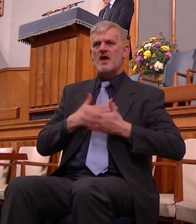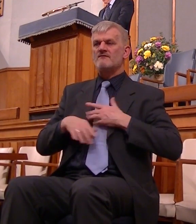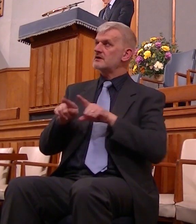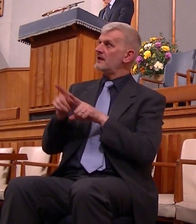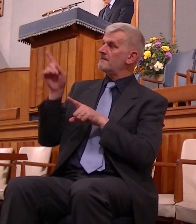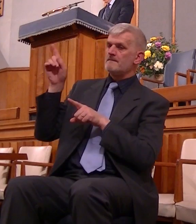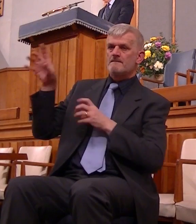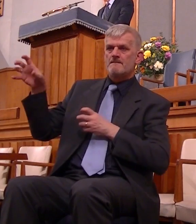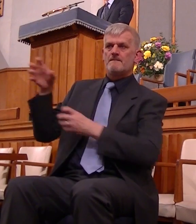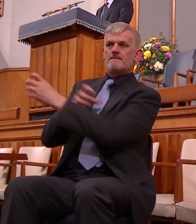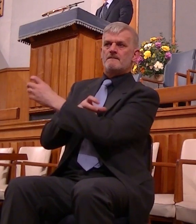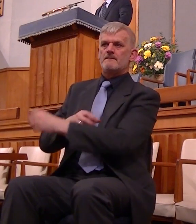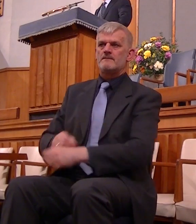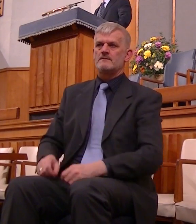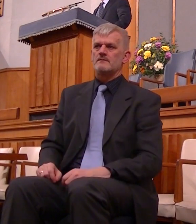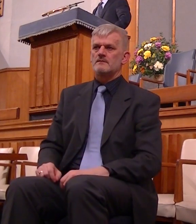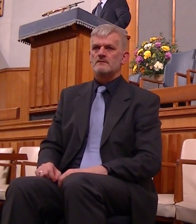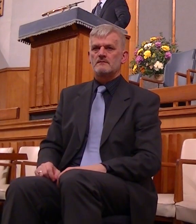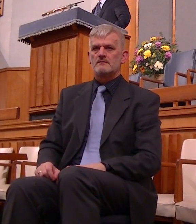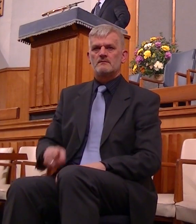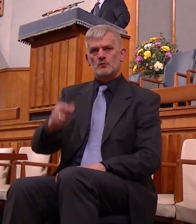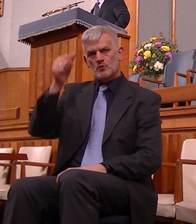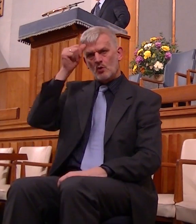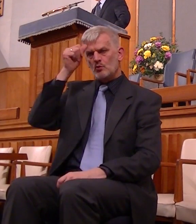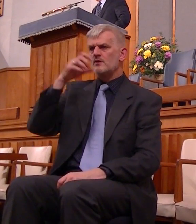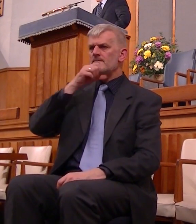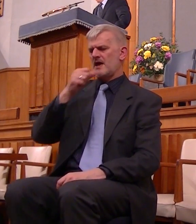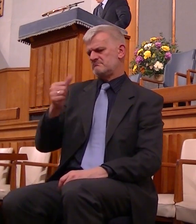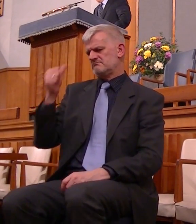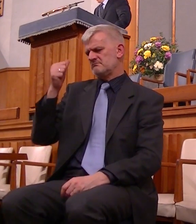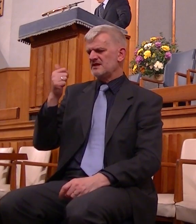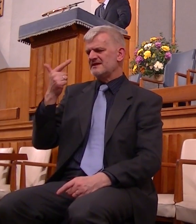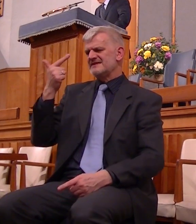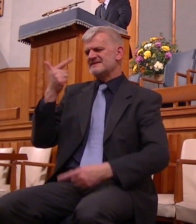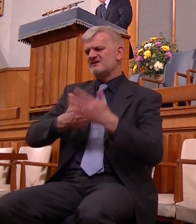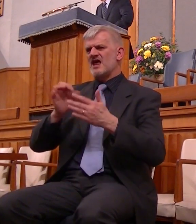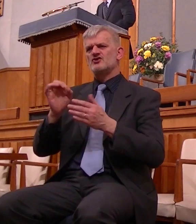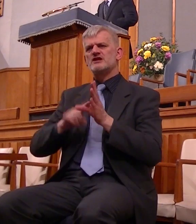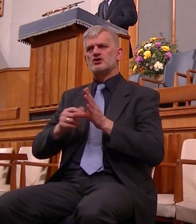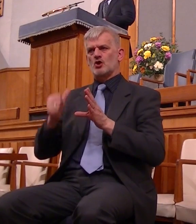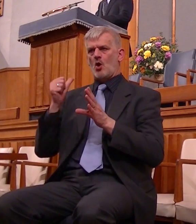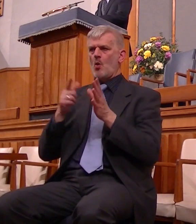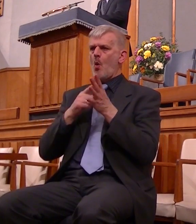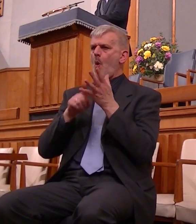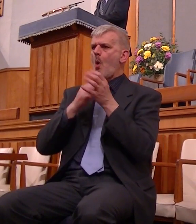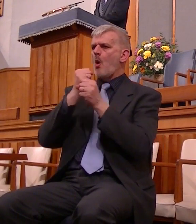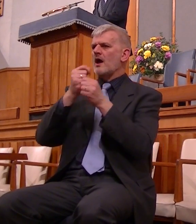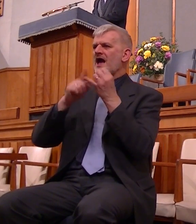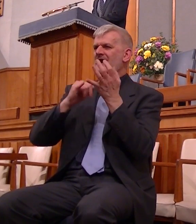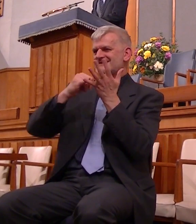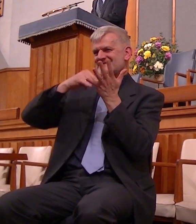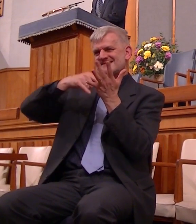and Augustine some 1700 years ago now famously said even